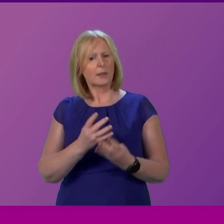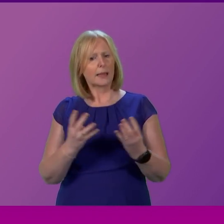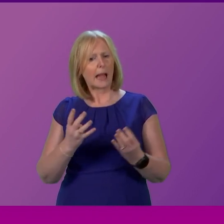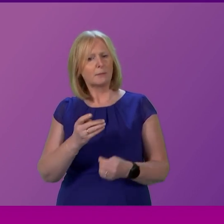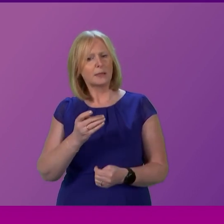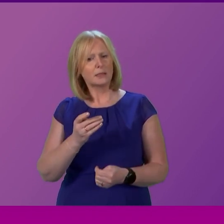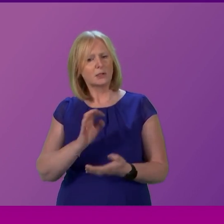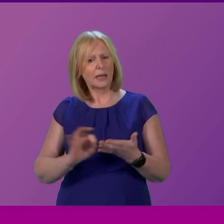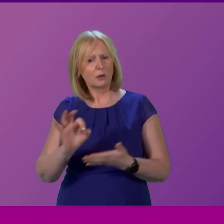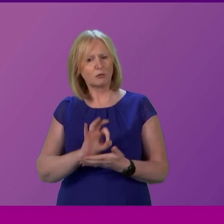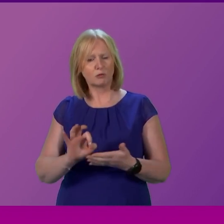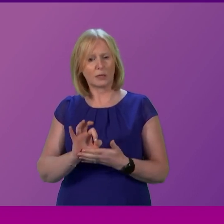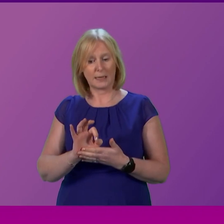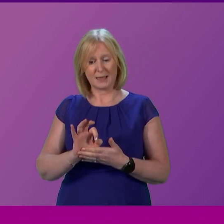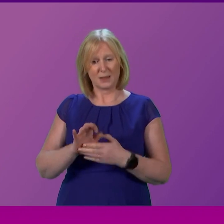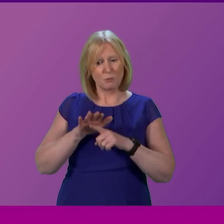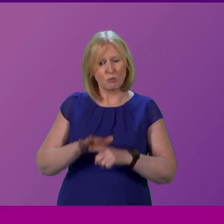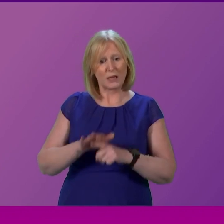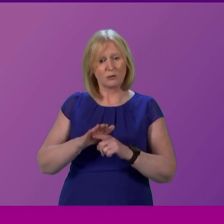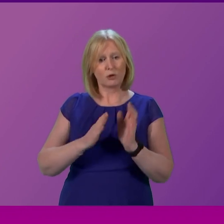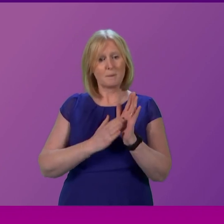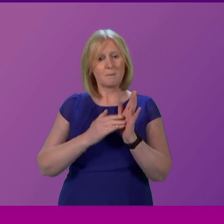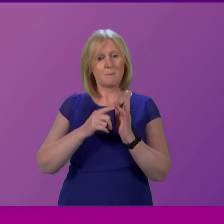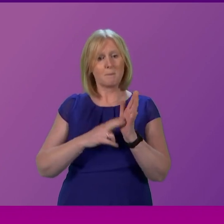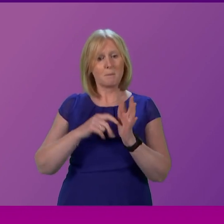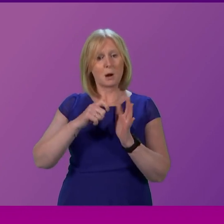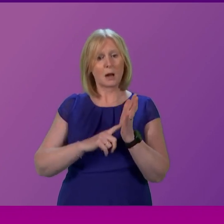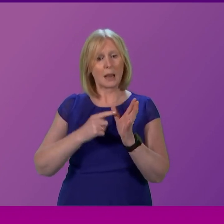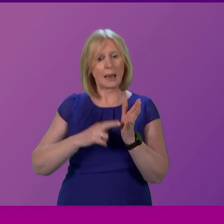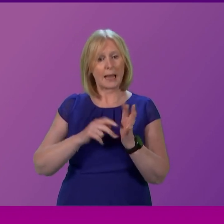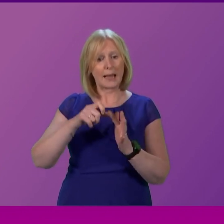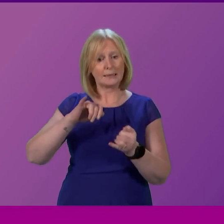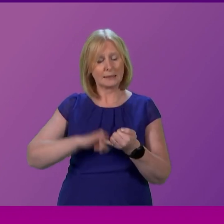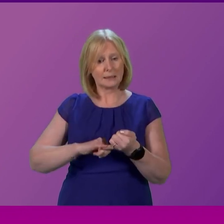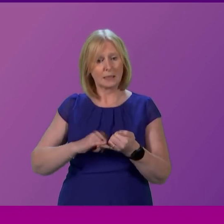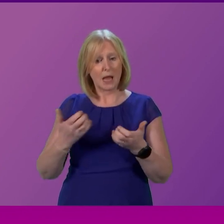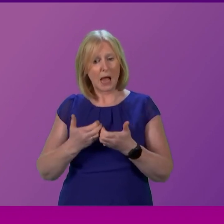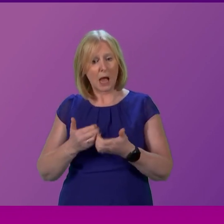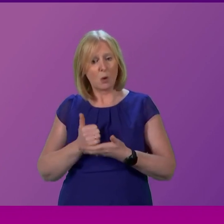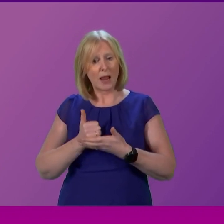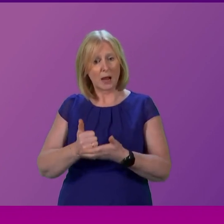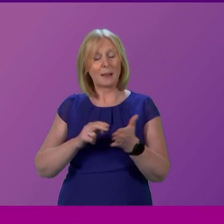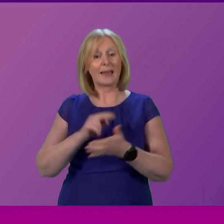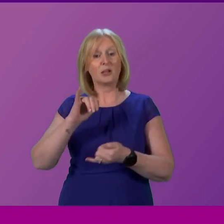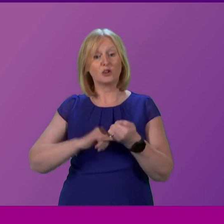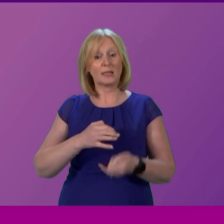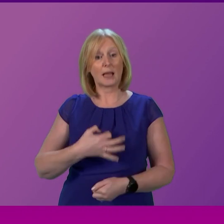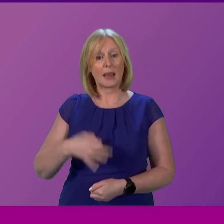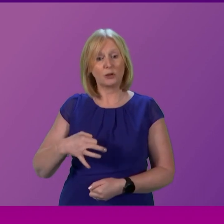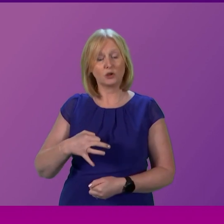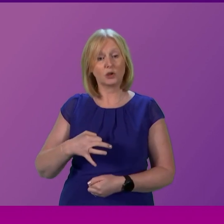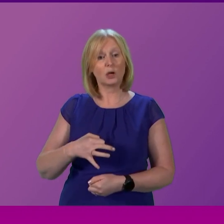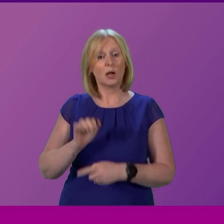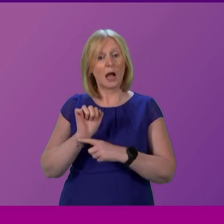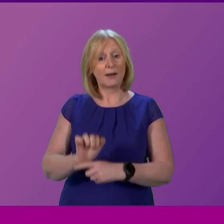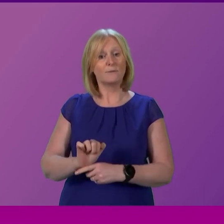and pressures faced by how the additional support he's outlined today can help NHS Lanarkshire specifically avoid these pressures